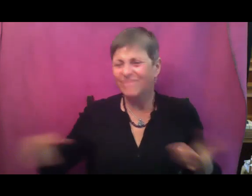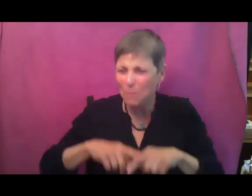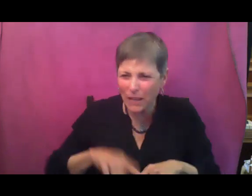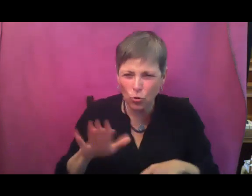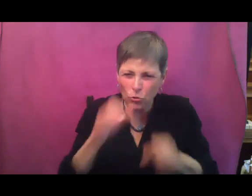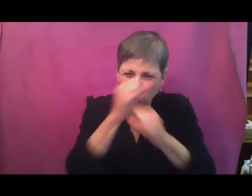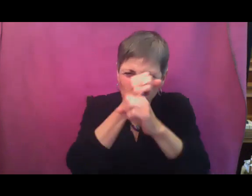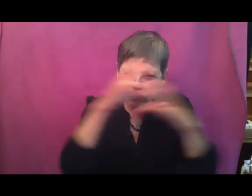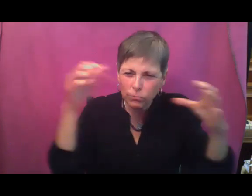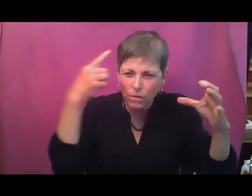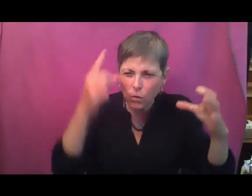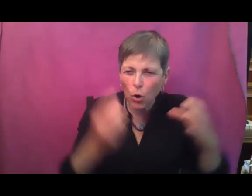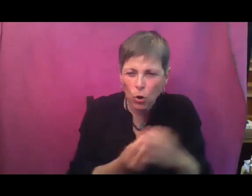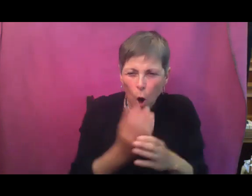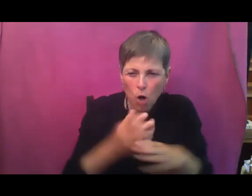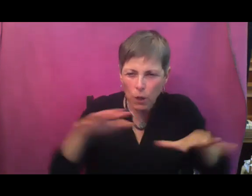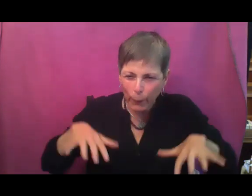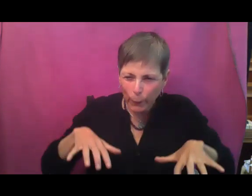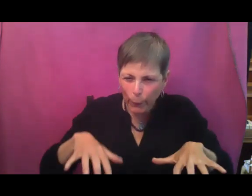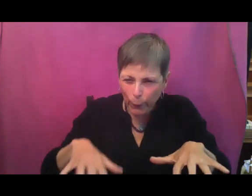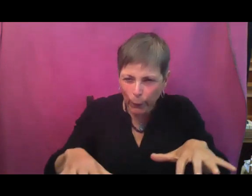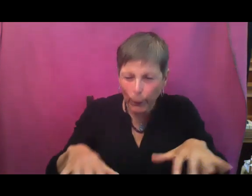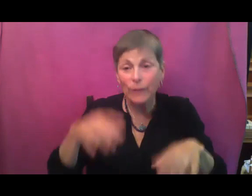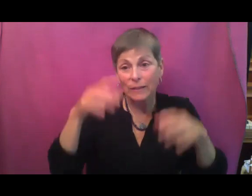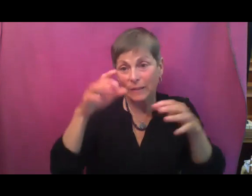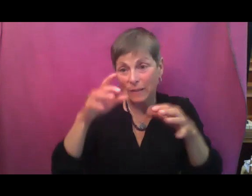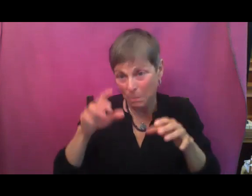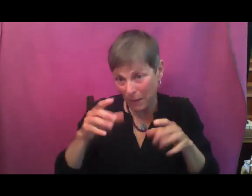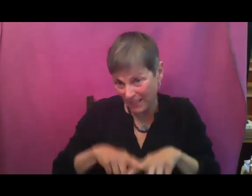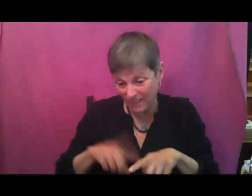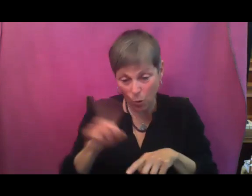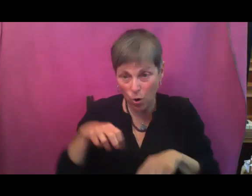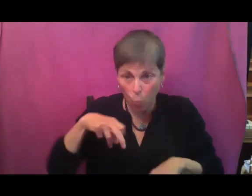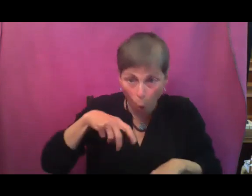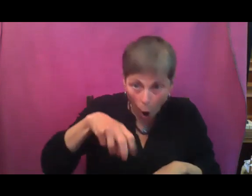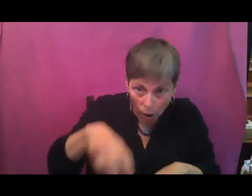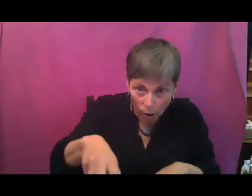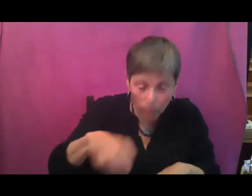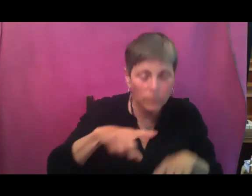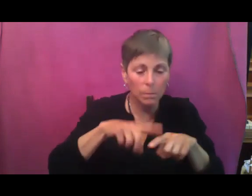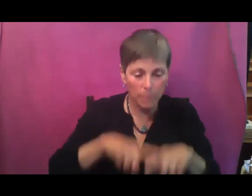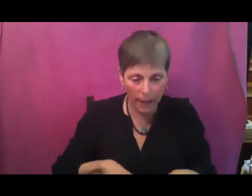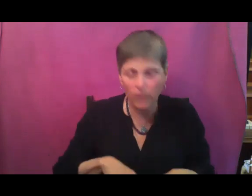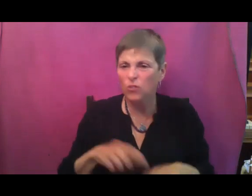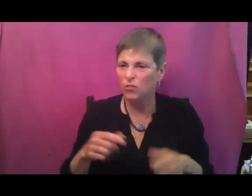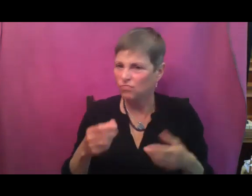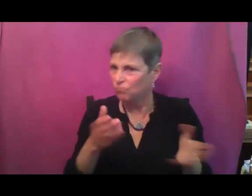bed strategy is, what your path, what your mulching strategy is. There's a lot of variables, but 36 inches is a solid